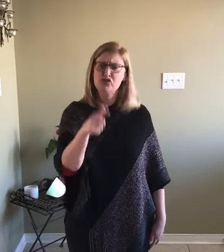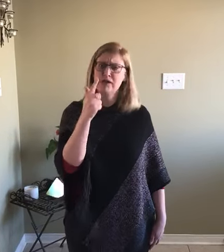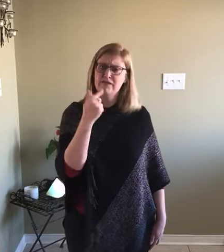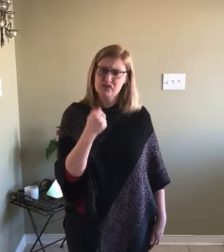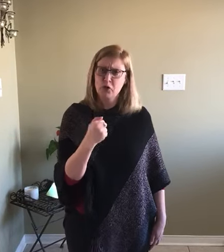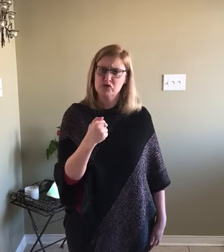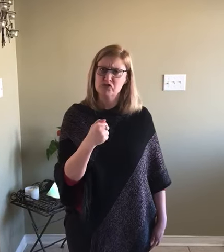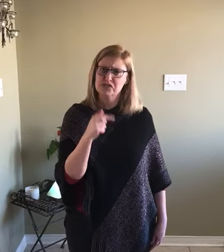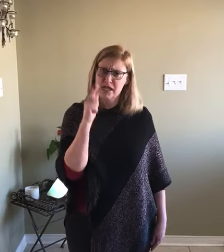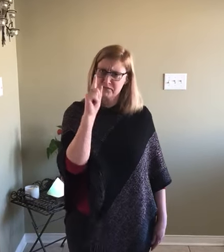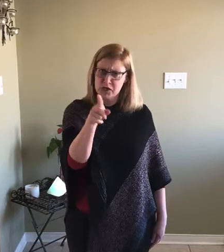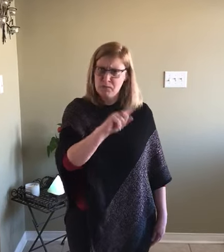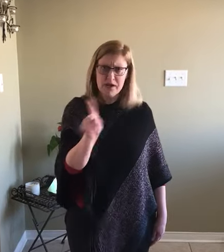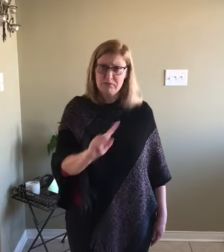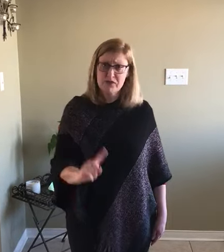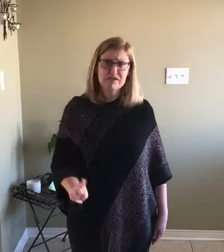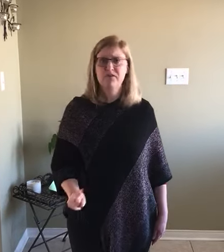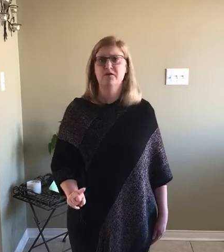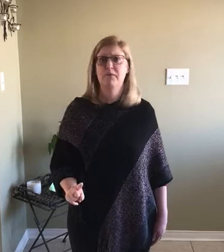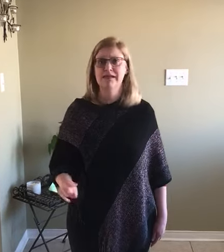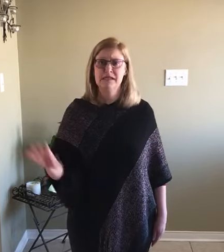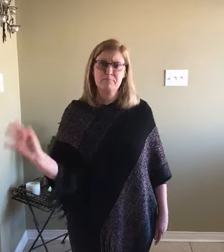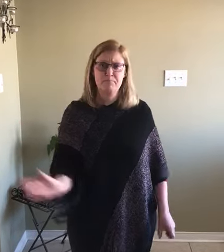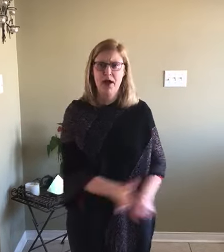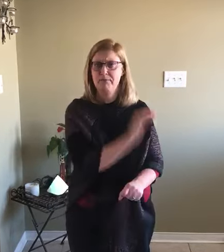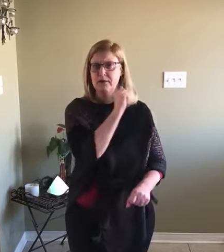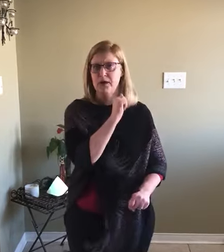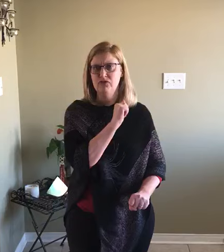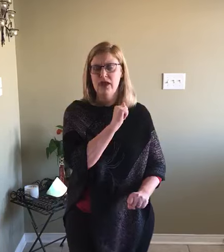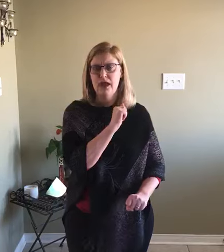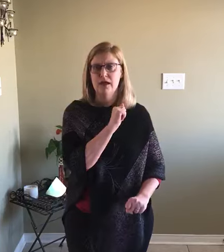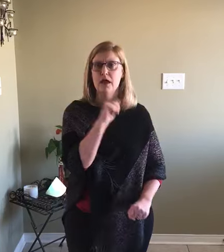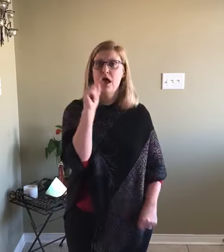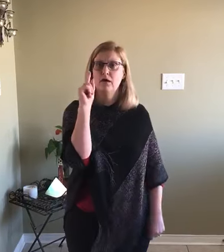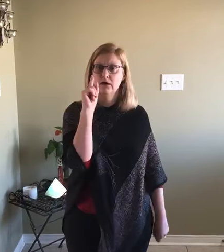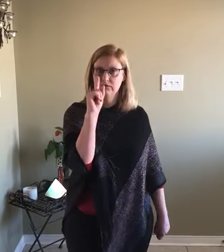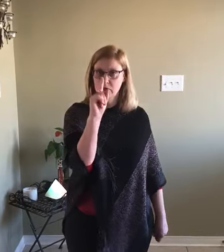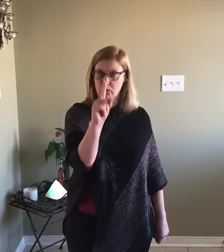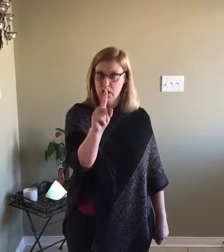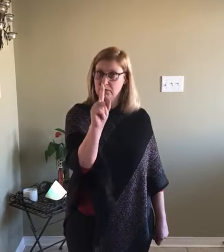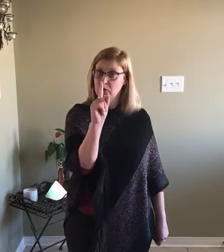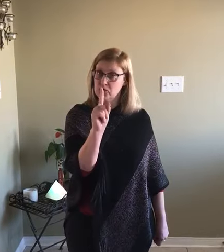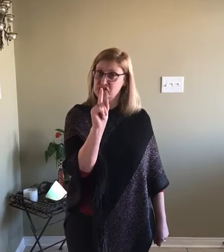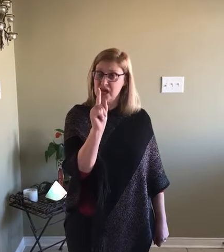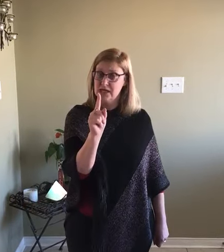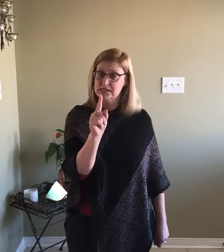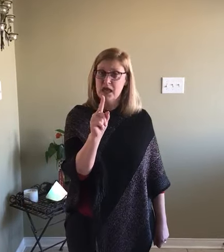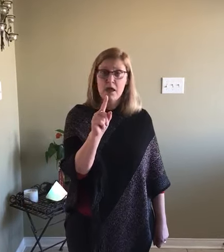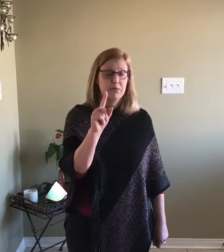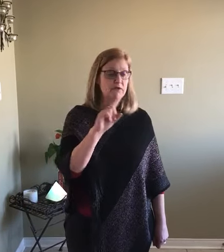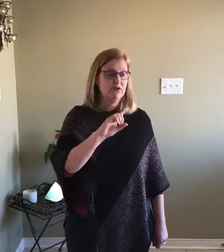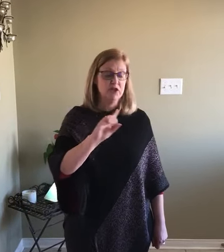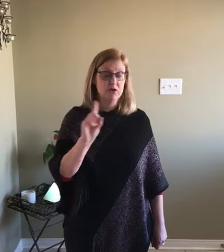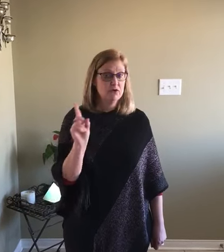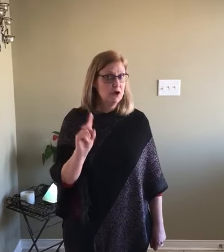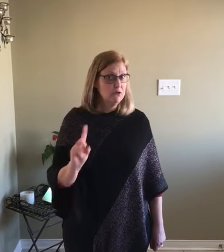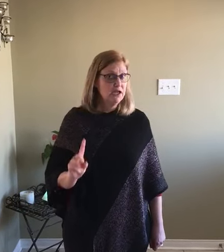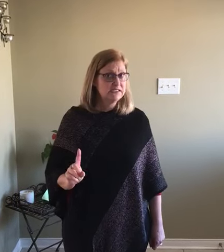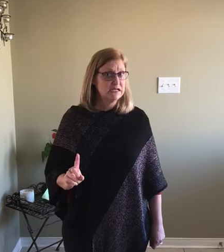you and I've told you to stop scooping up those field mice and bopping them on the head. I'll give you one more chance, but if you don't listen,